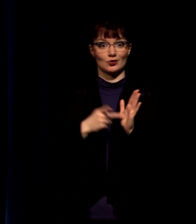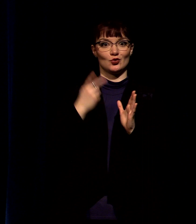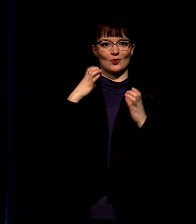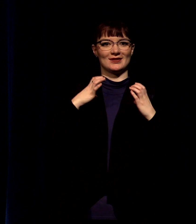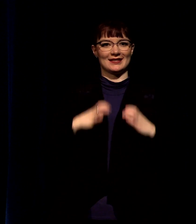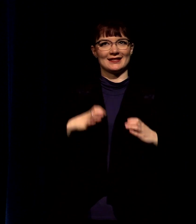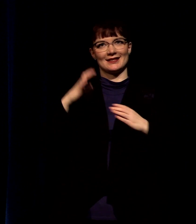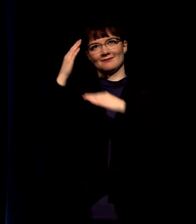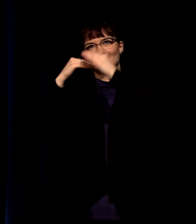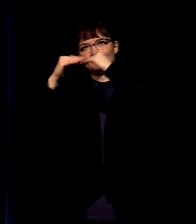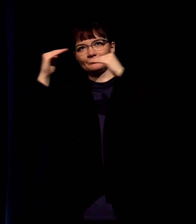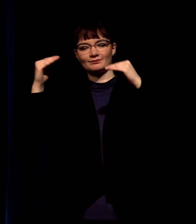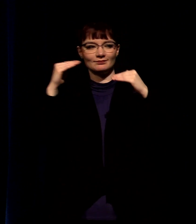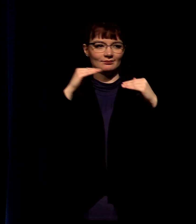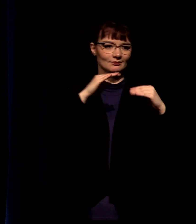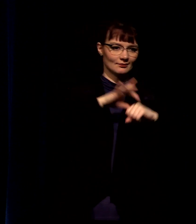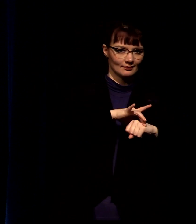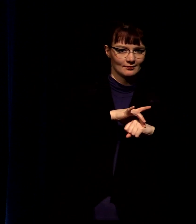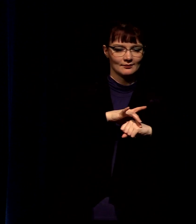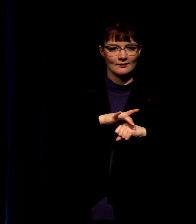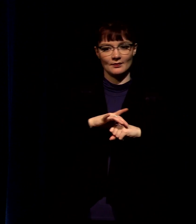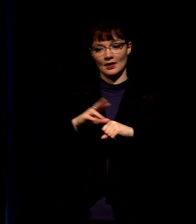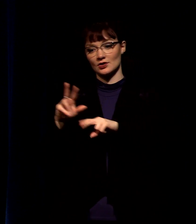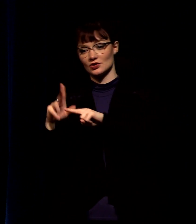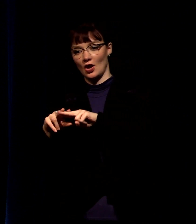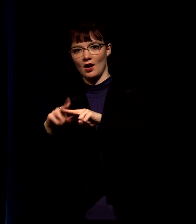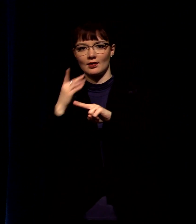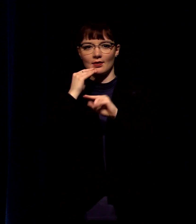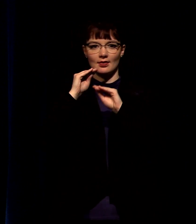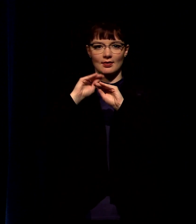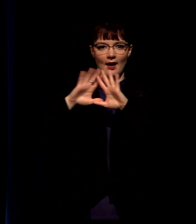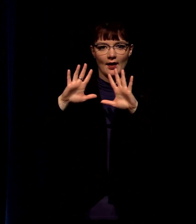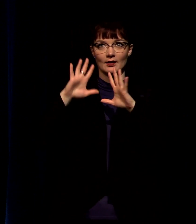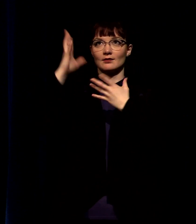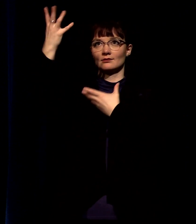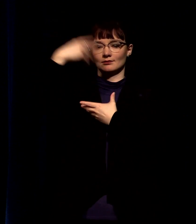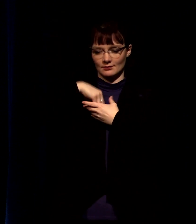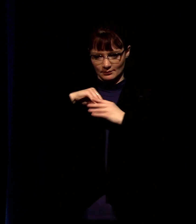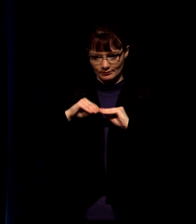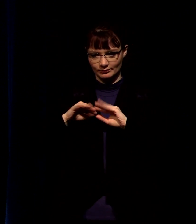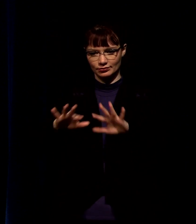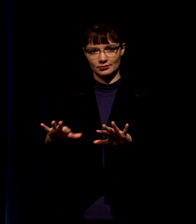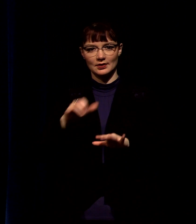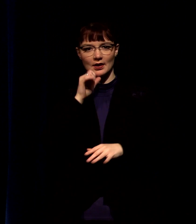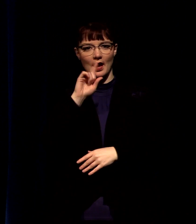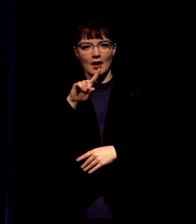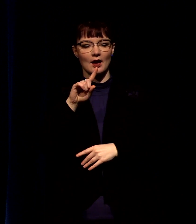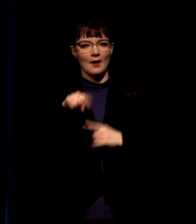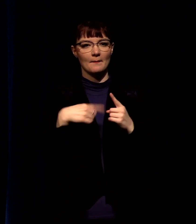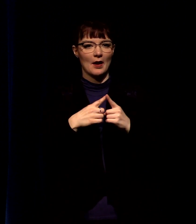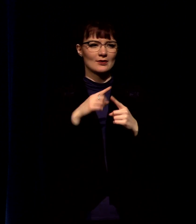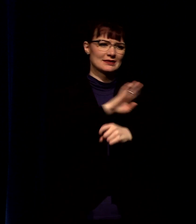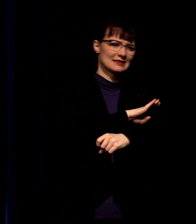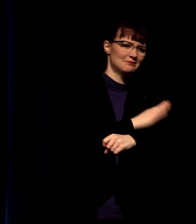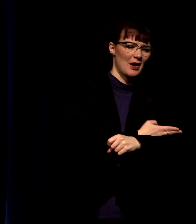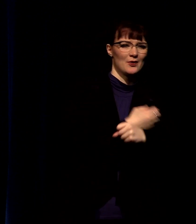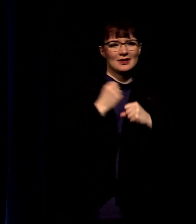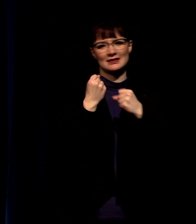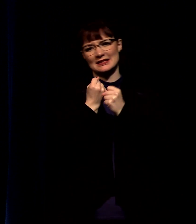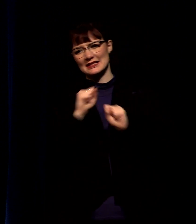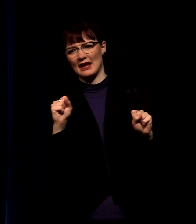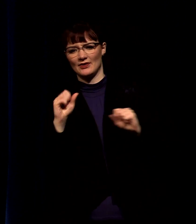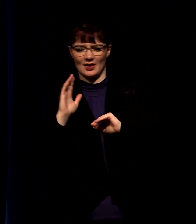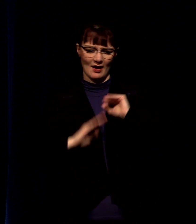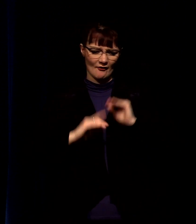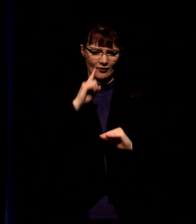say we get to be salt in light we get to engage and realize that it's about people it's not about accumulating power or safety or comfort for